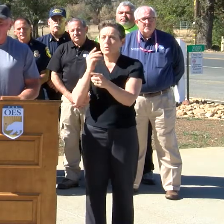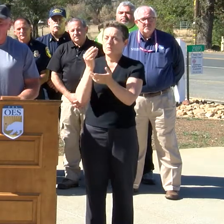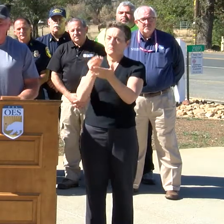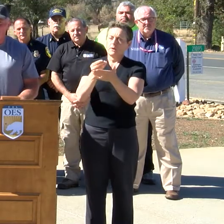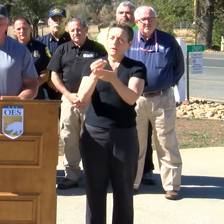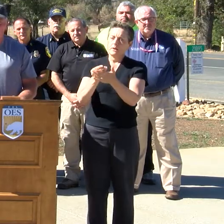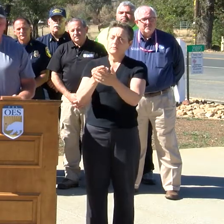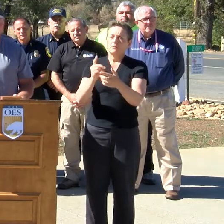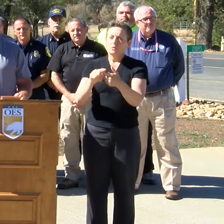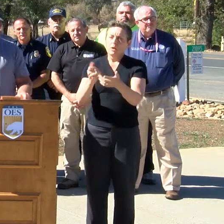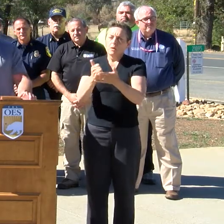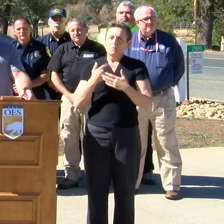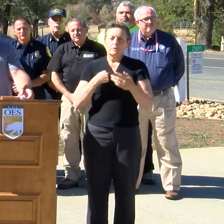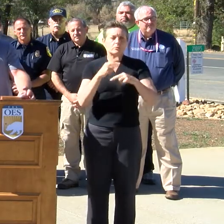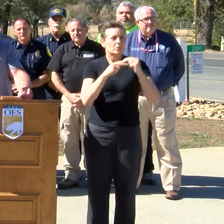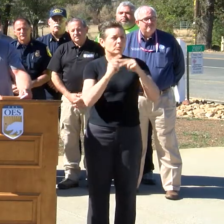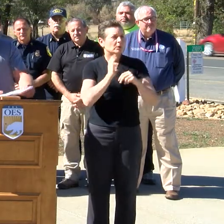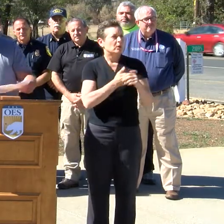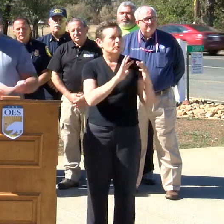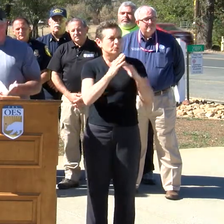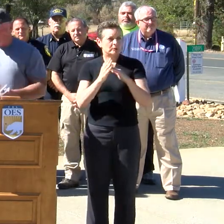to rebuild our communities. Thank you.